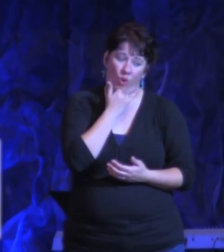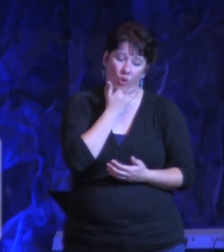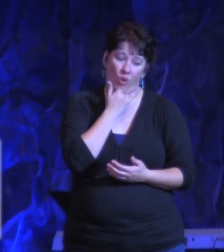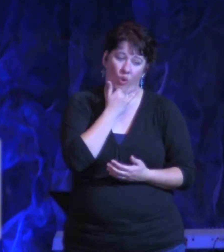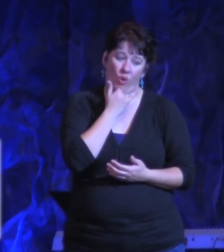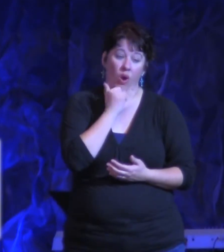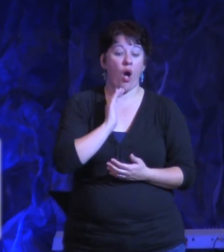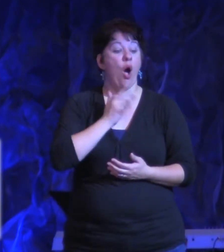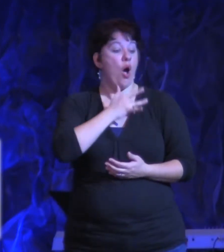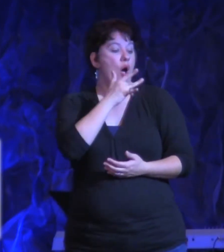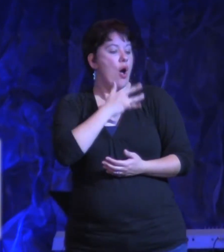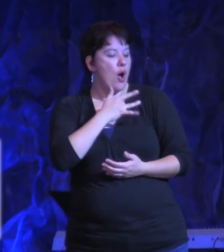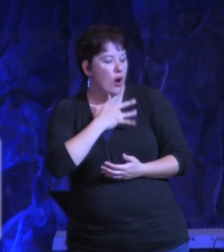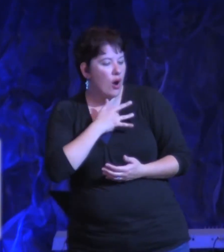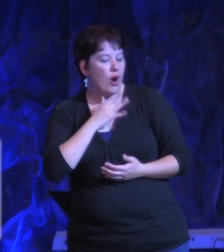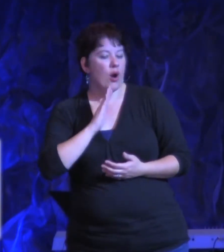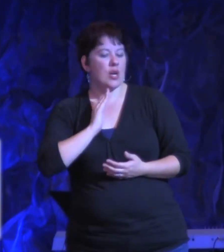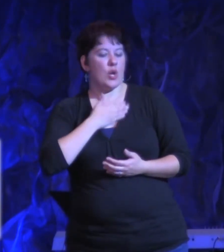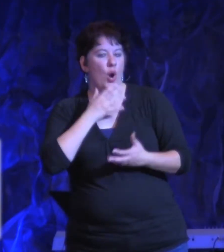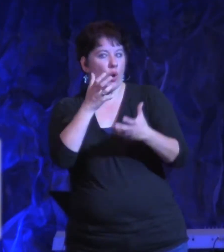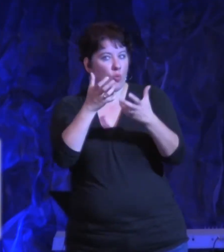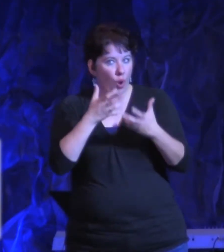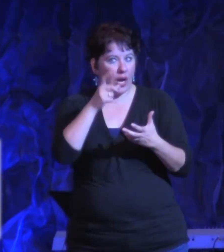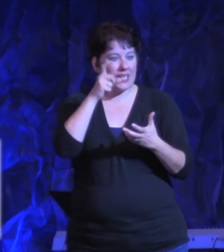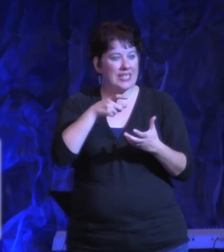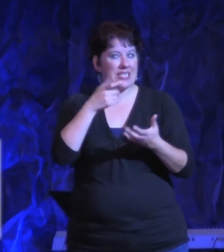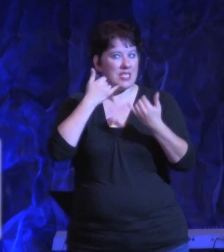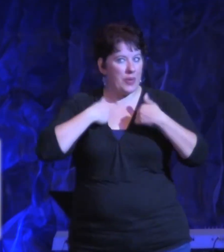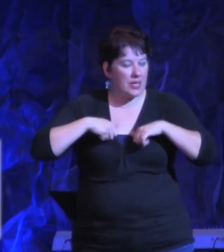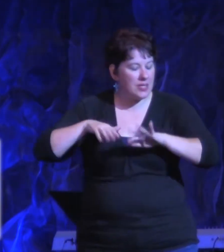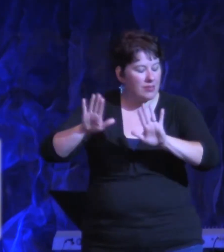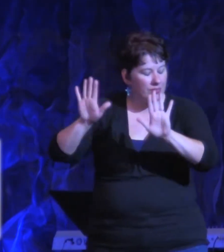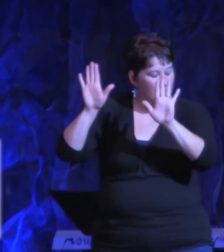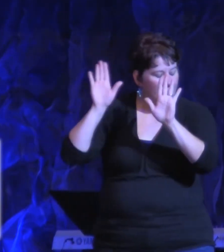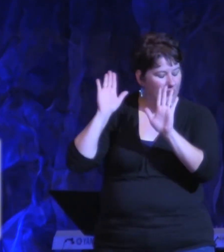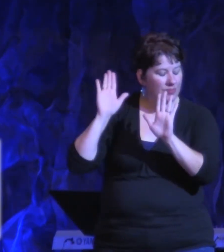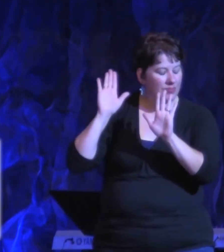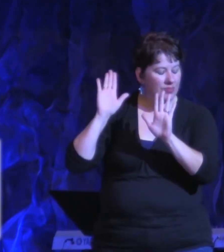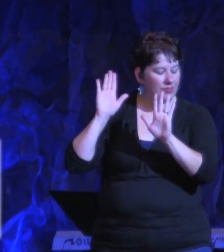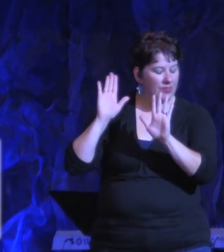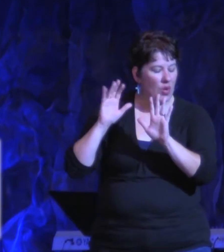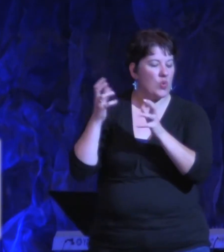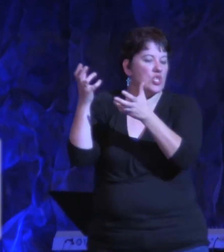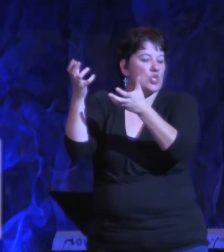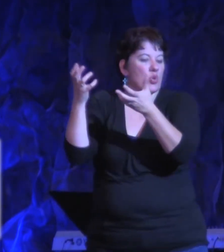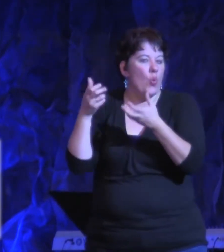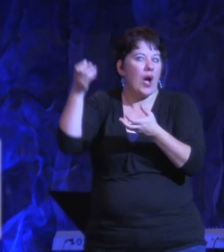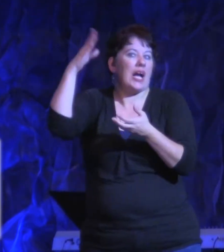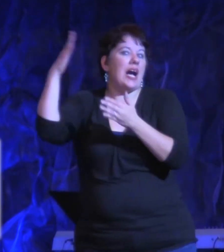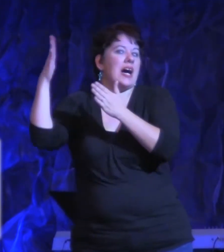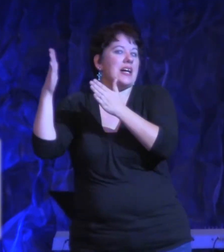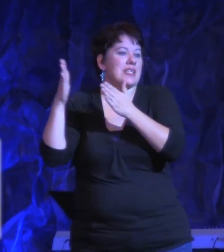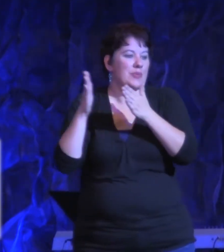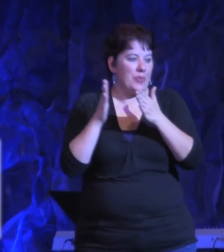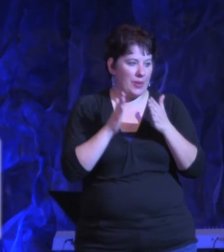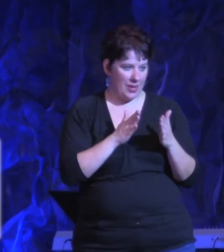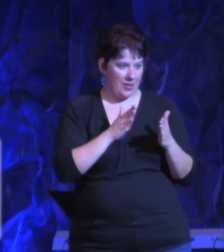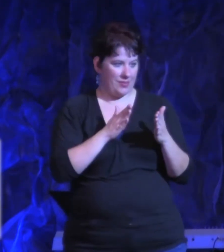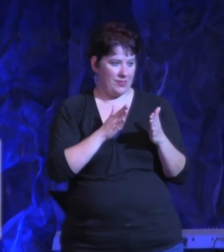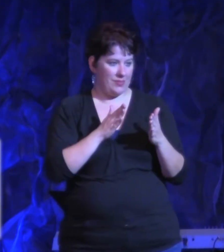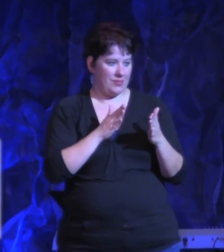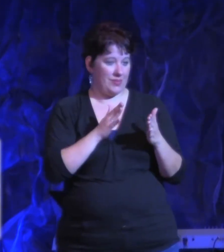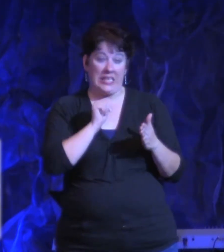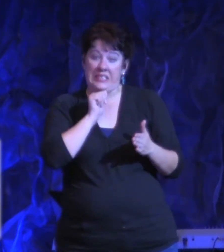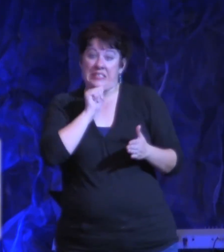will to God. And our aim should not be our motive in seeking breakthrough should not be to give us pleasure